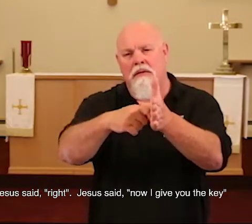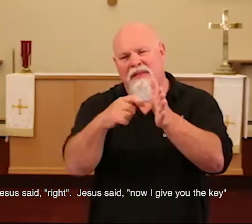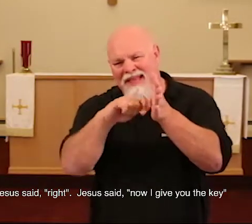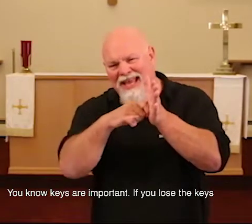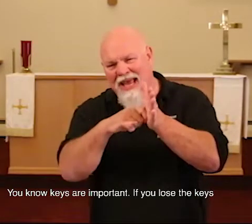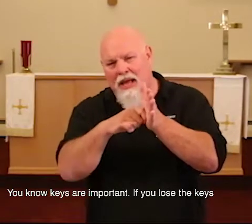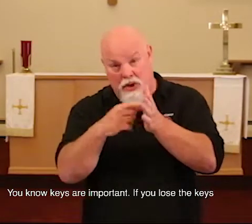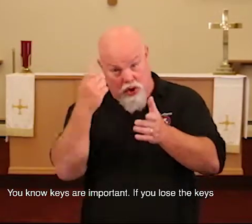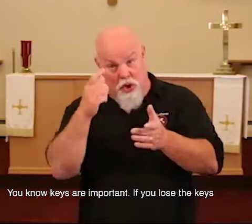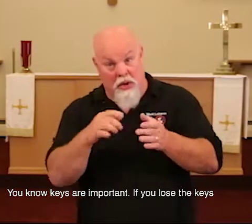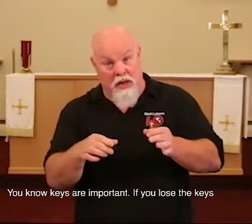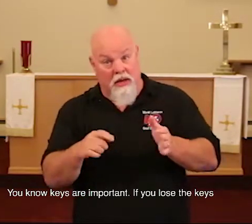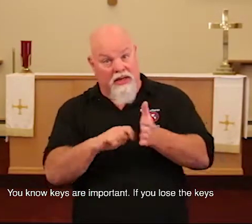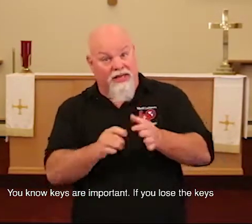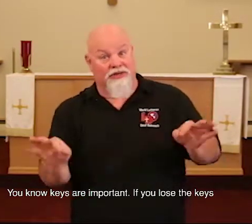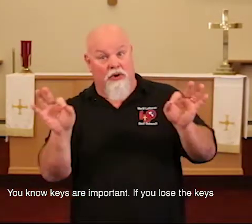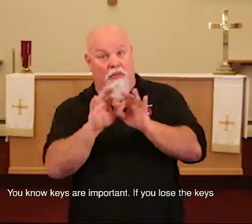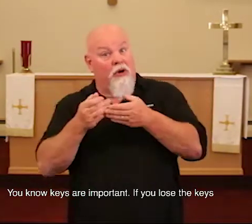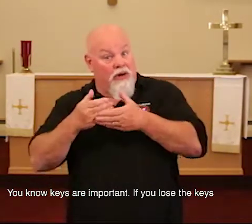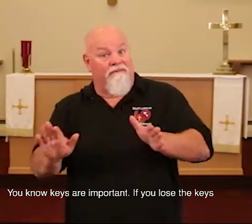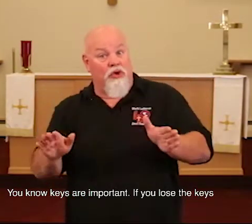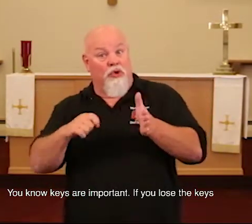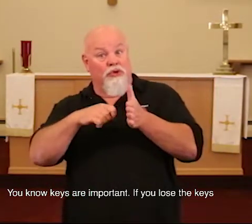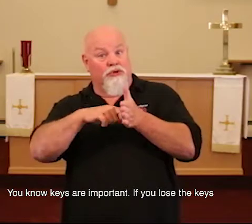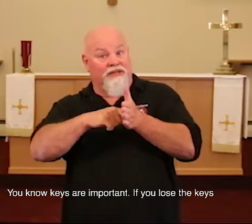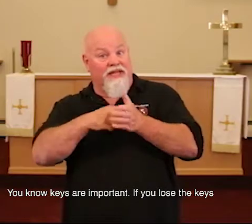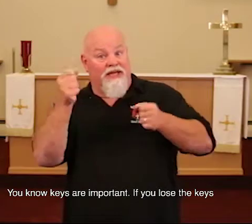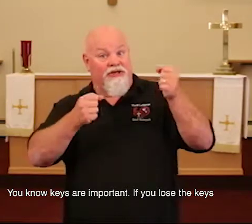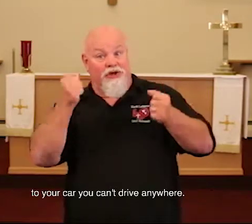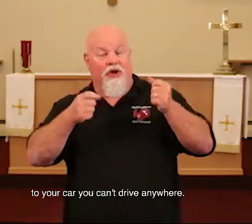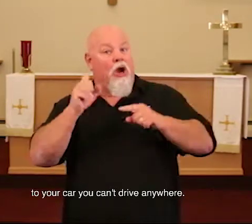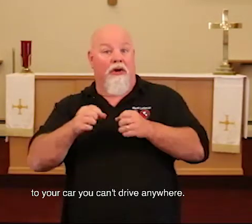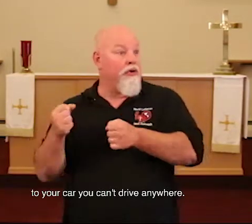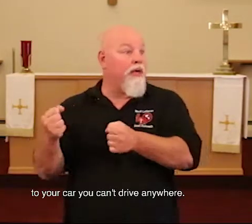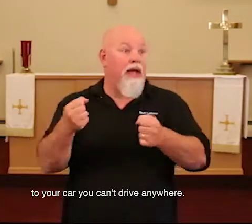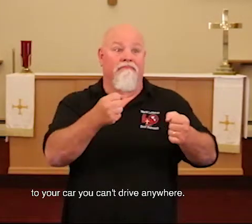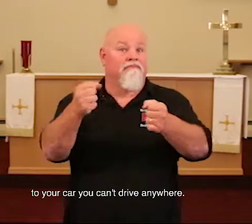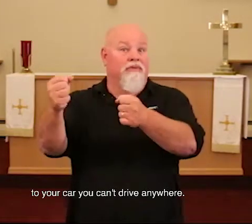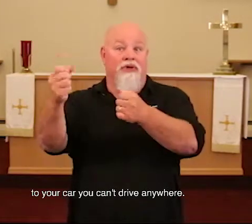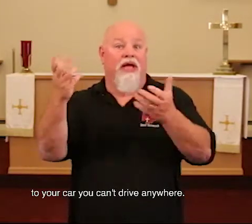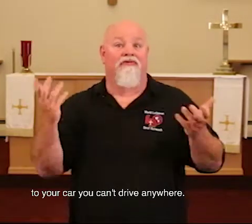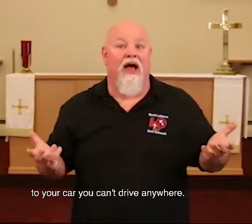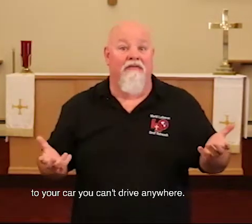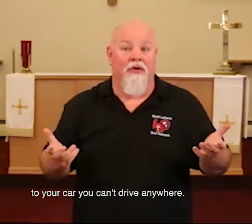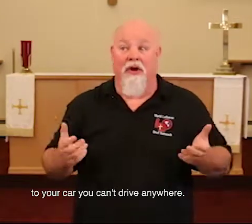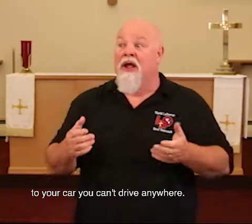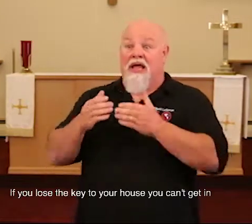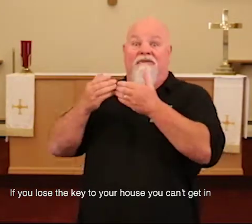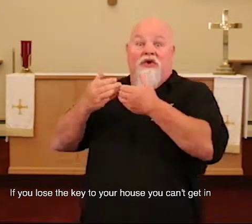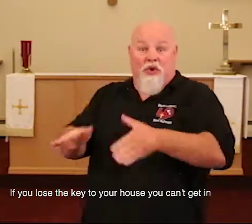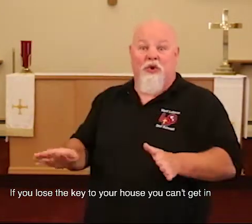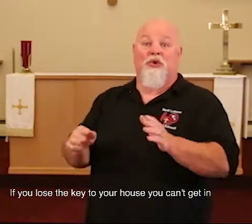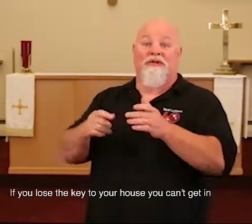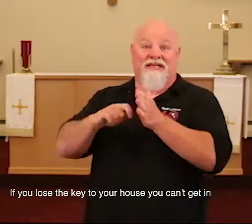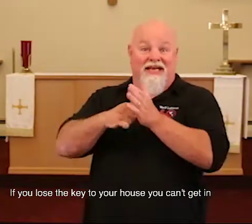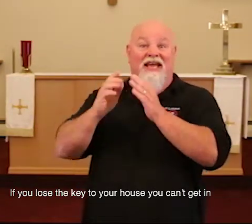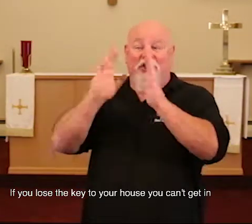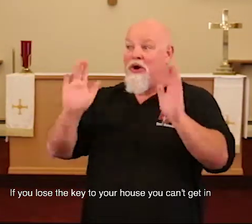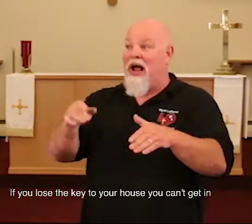The key. You know, keys are important. If you lose the keys to your car, you can't drive anymore. If you lose the key to your